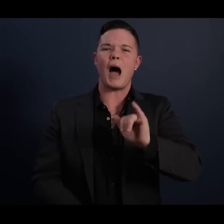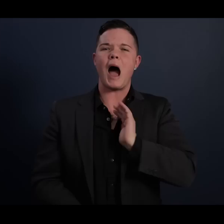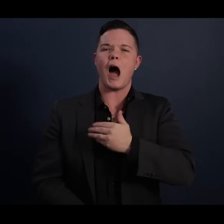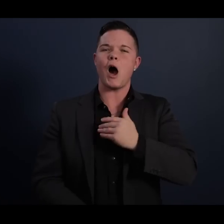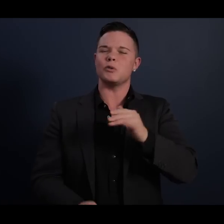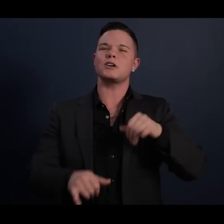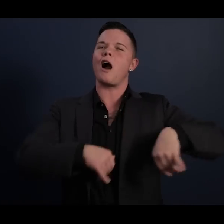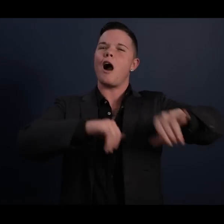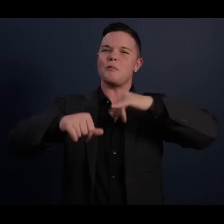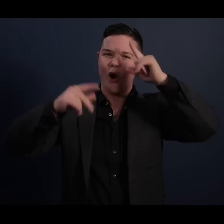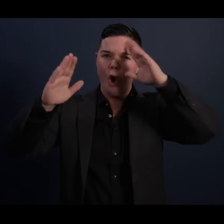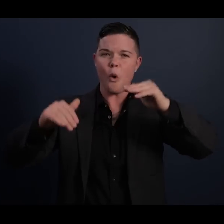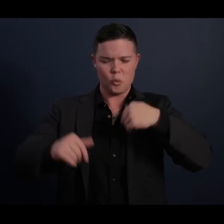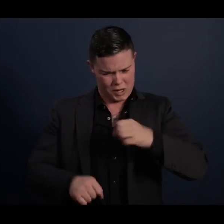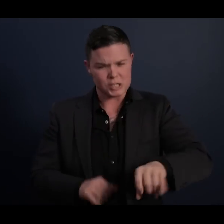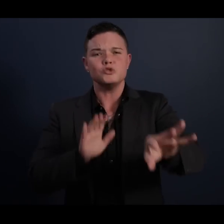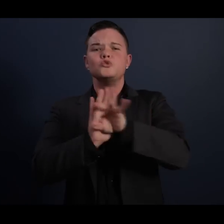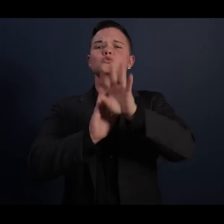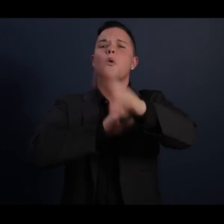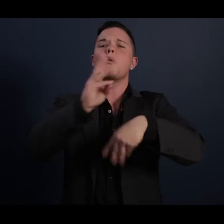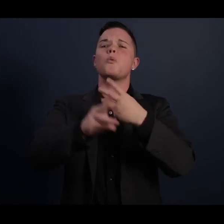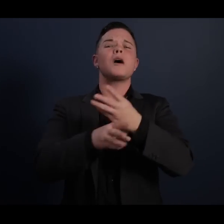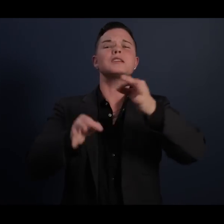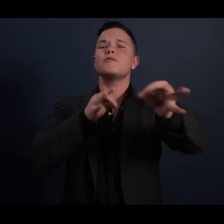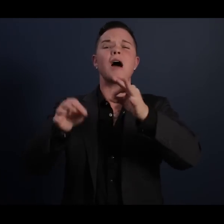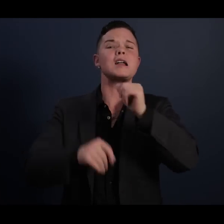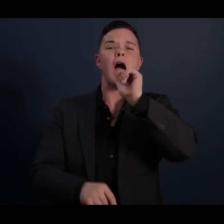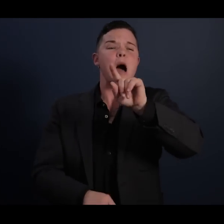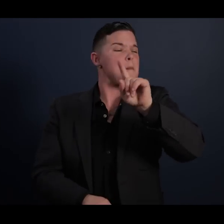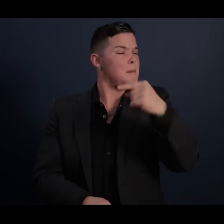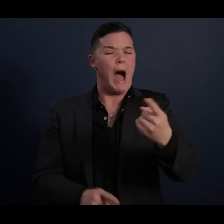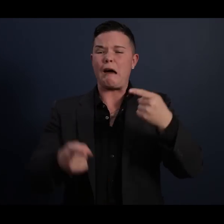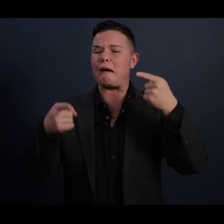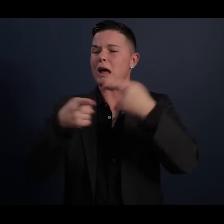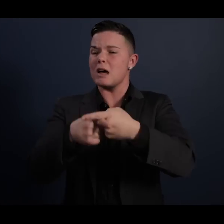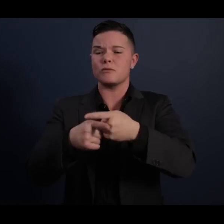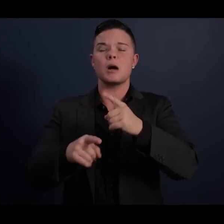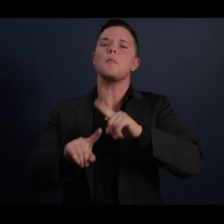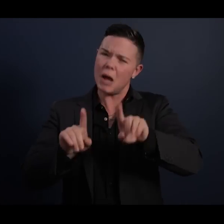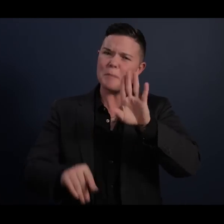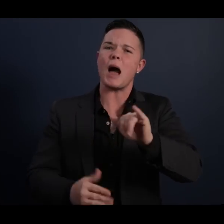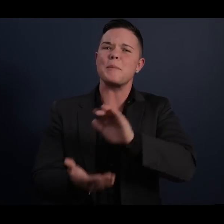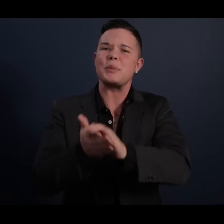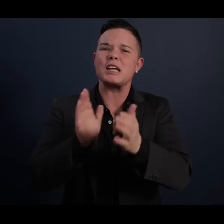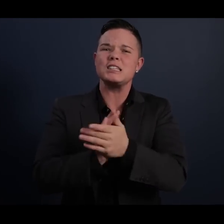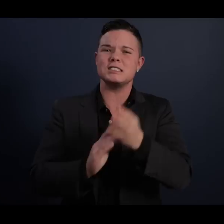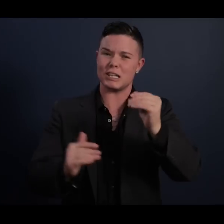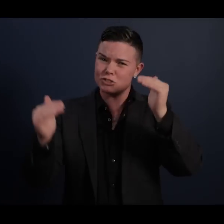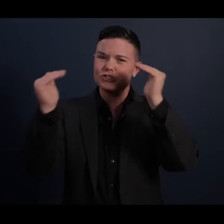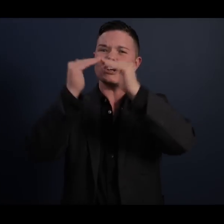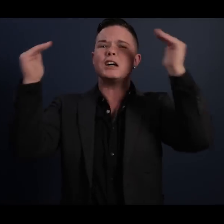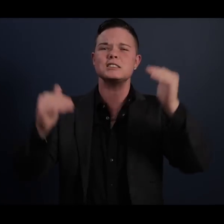We can choose a world defined not by conflict, but by peace and justice and opportunity.